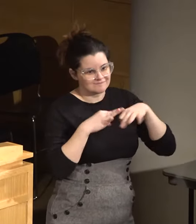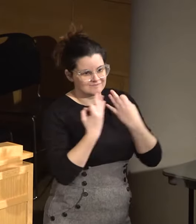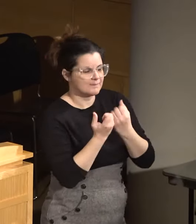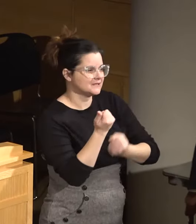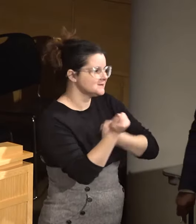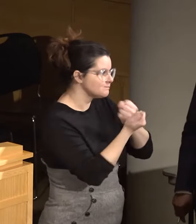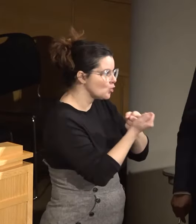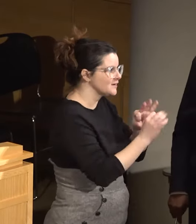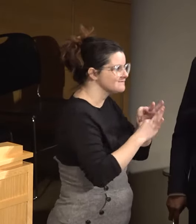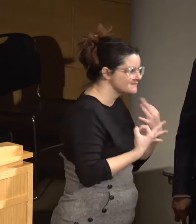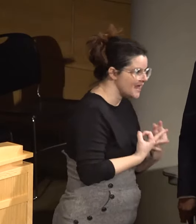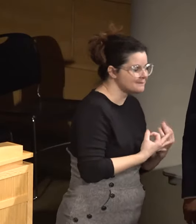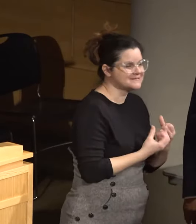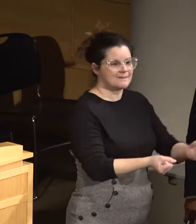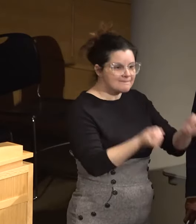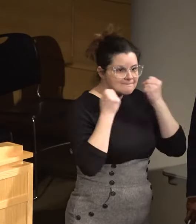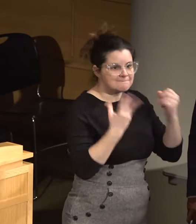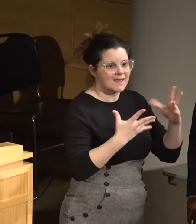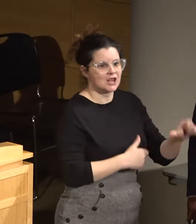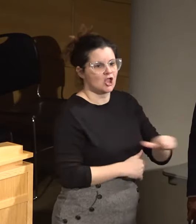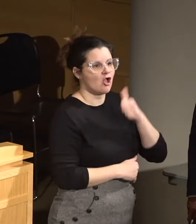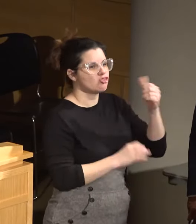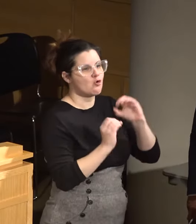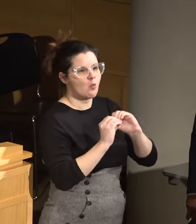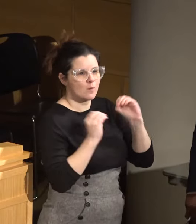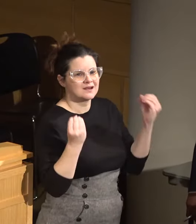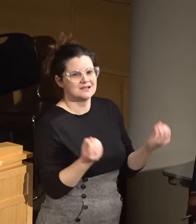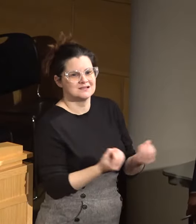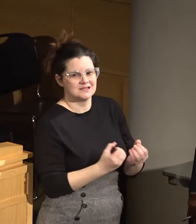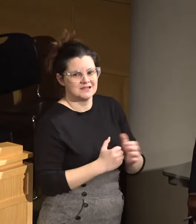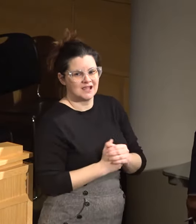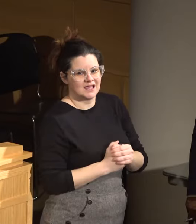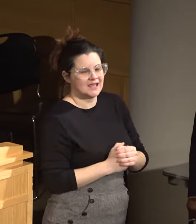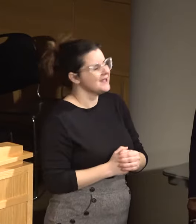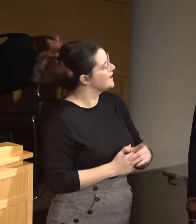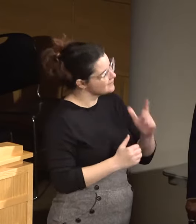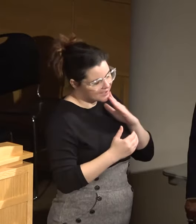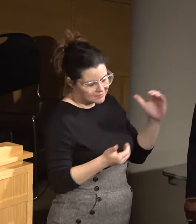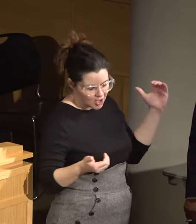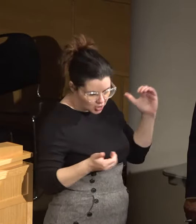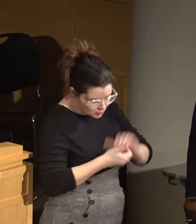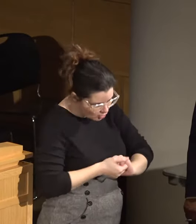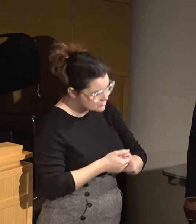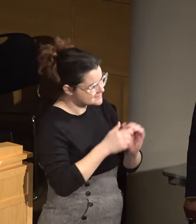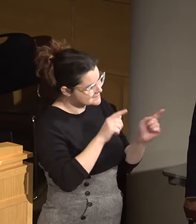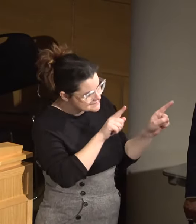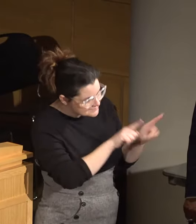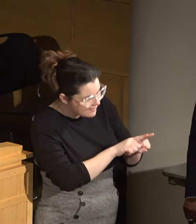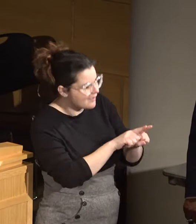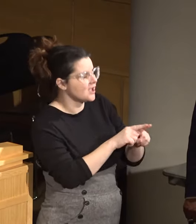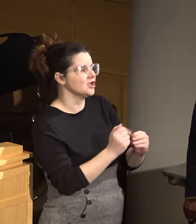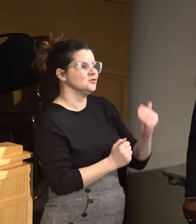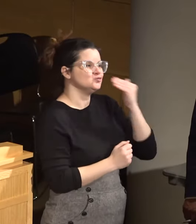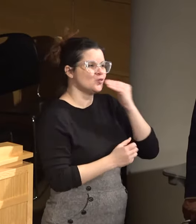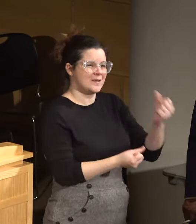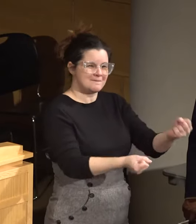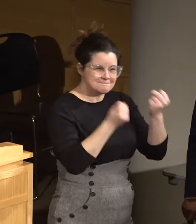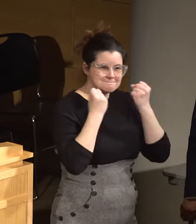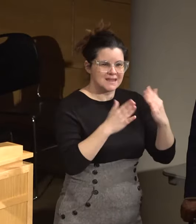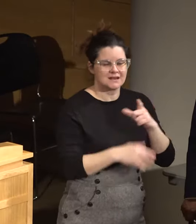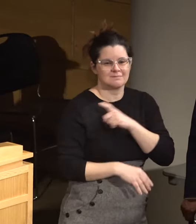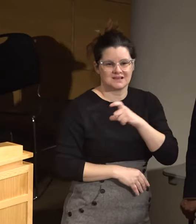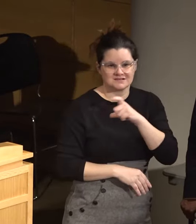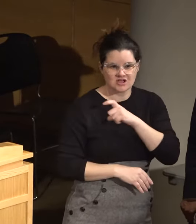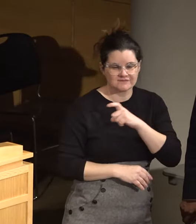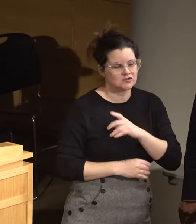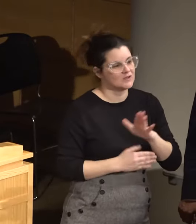Families, and many other such organizations, right, alongside, right, knowing many of the police officers,